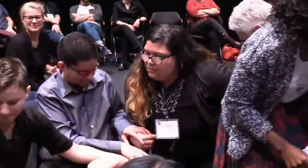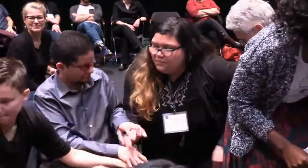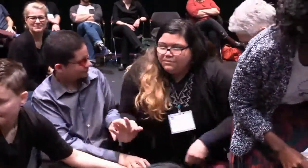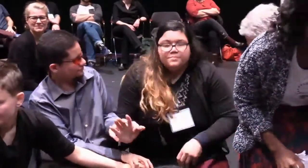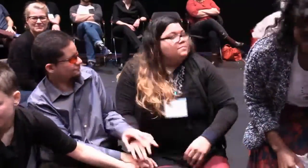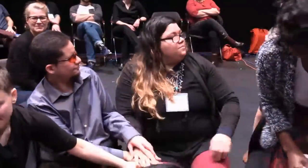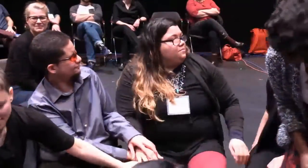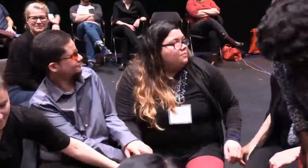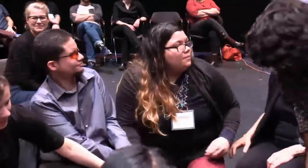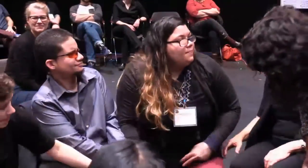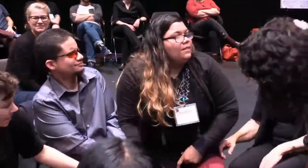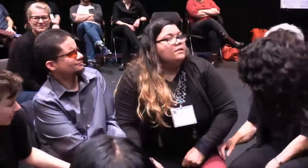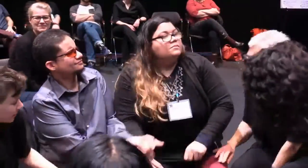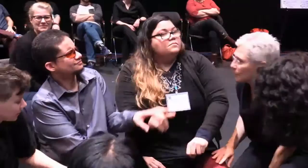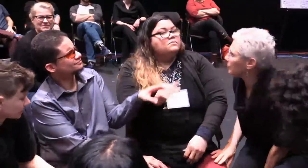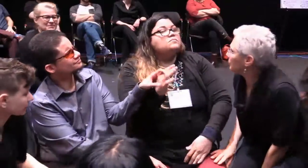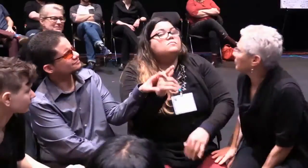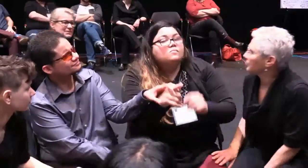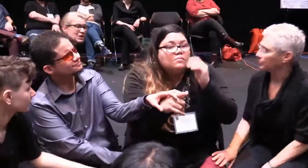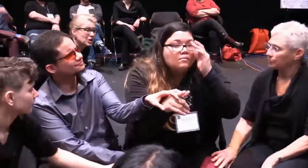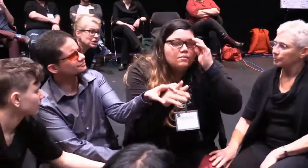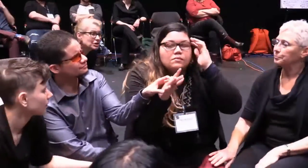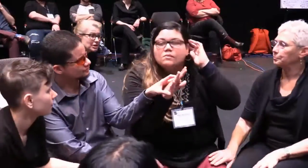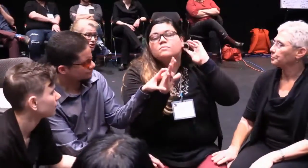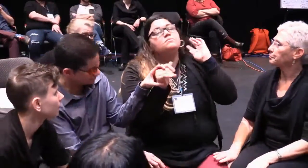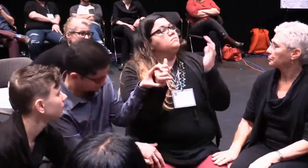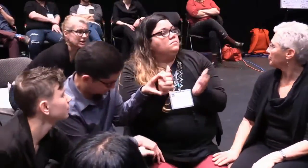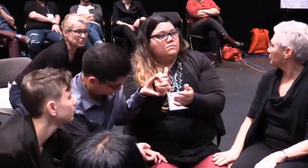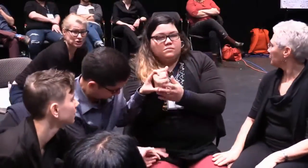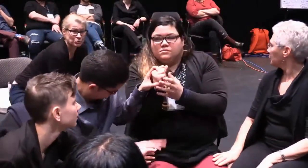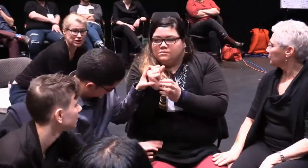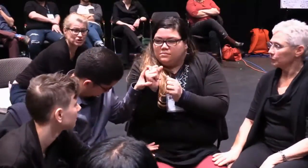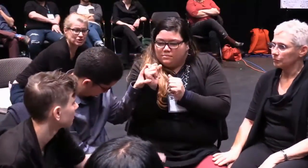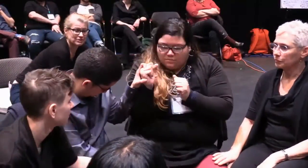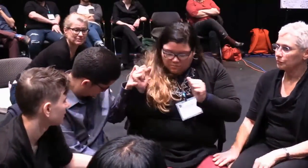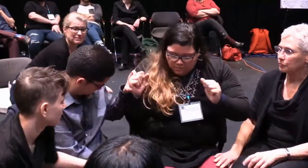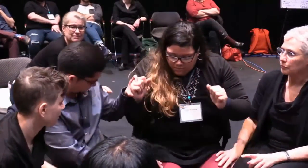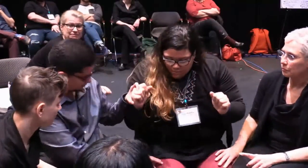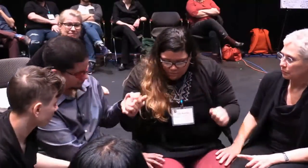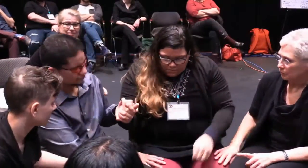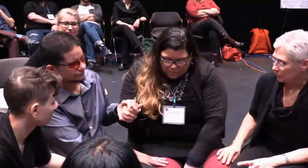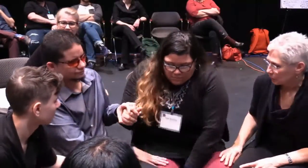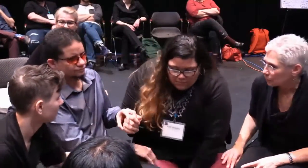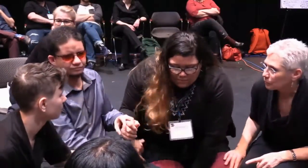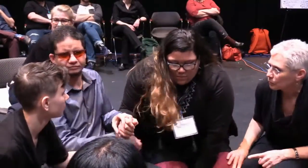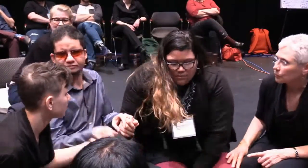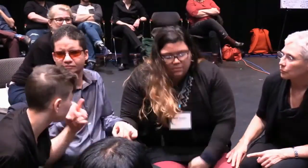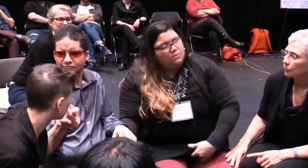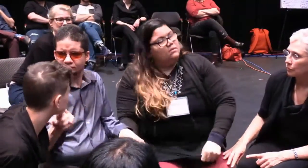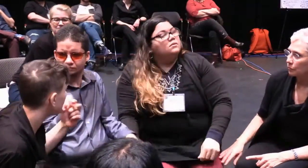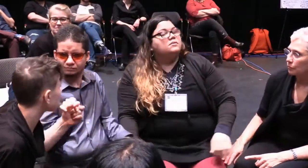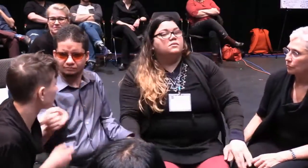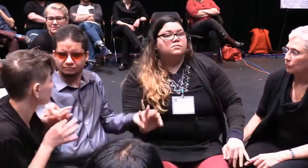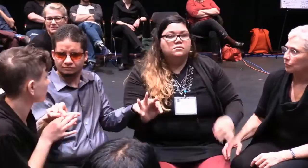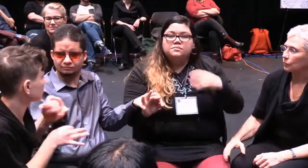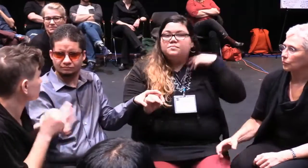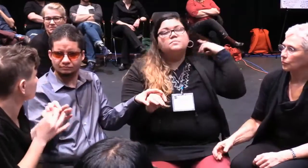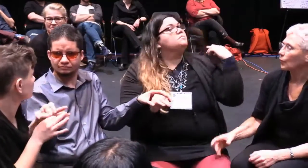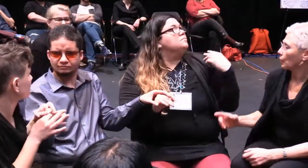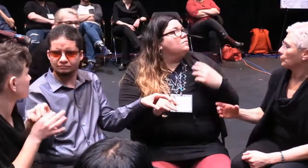So, let one of you take a stab at inspiration porn. And what that means and how we speak to